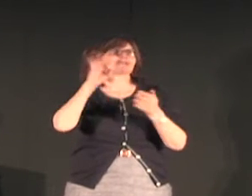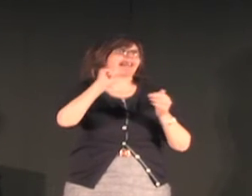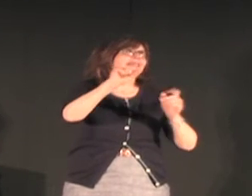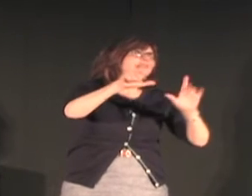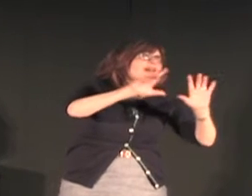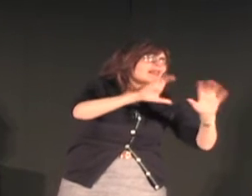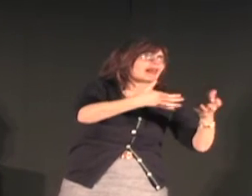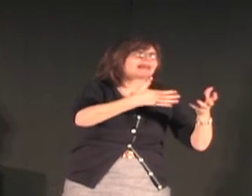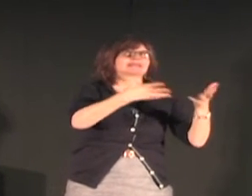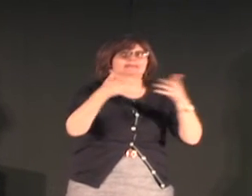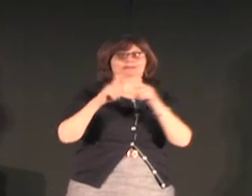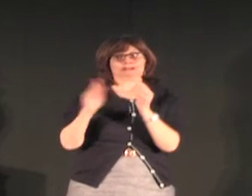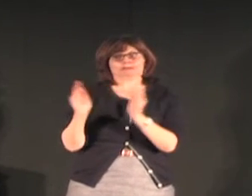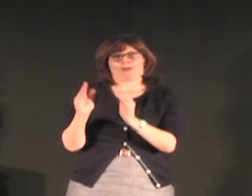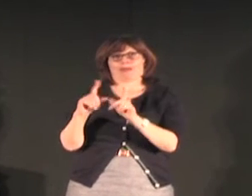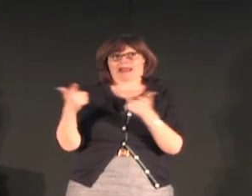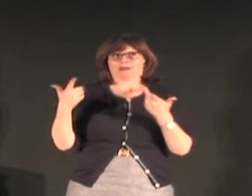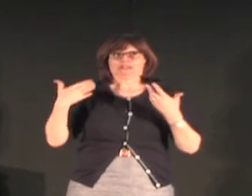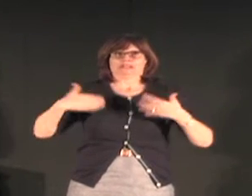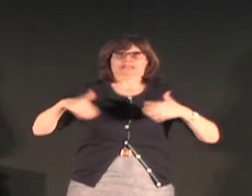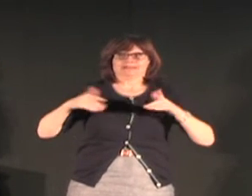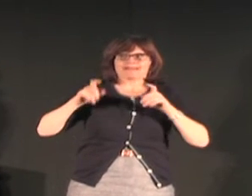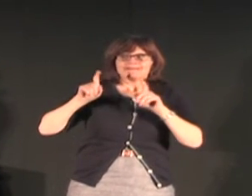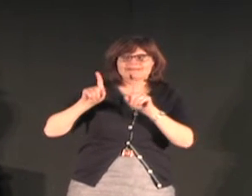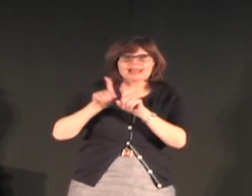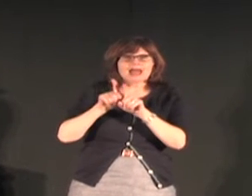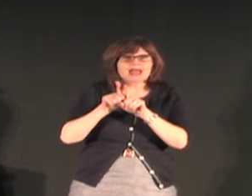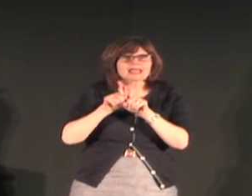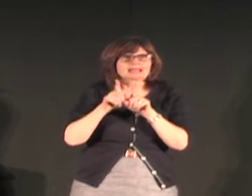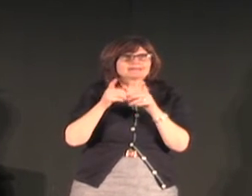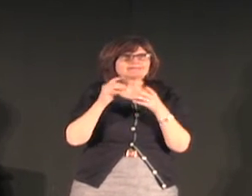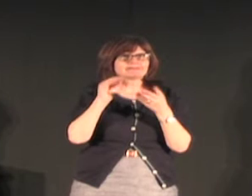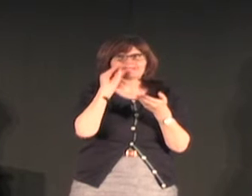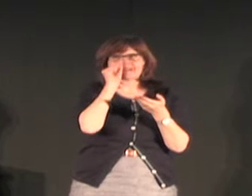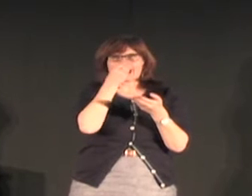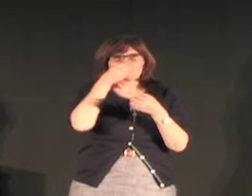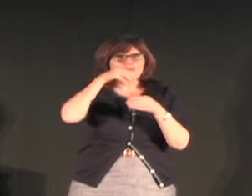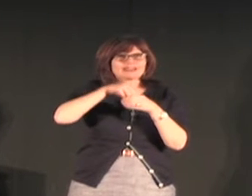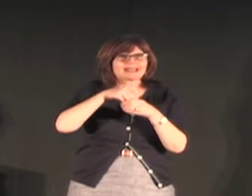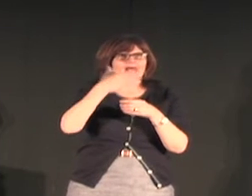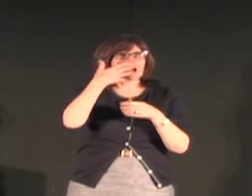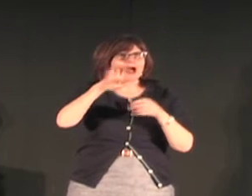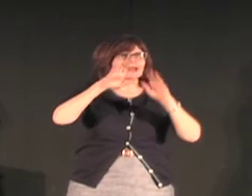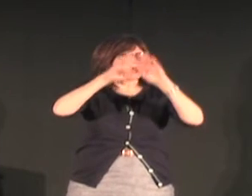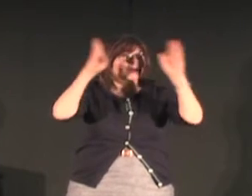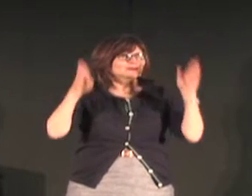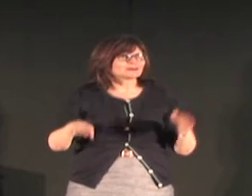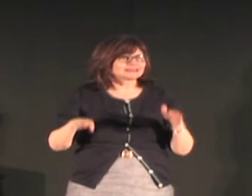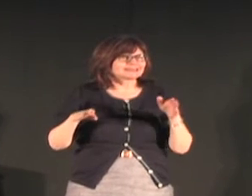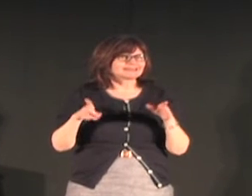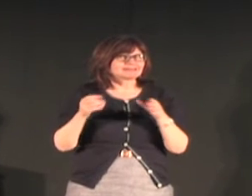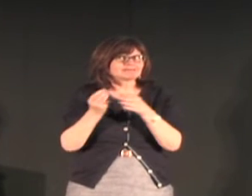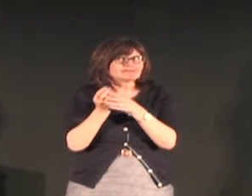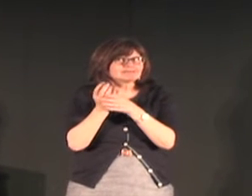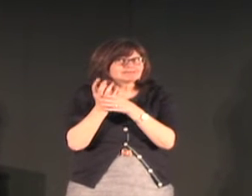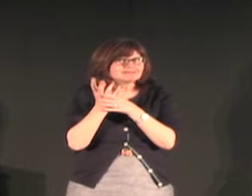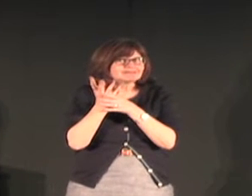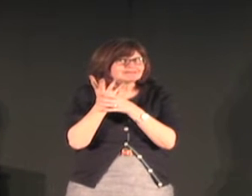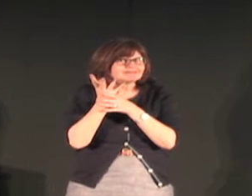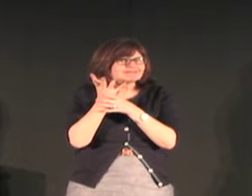of ASL because of the large number of users and schools for the deaf and sign language classes